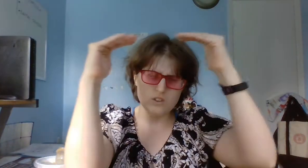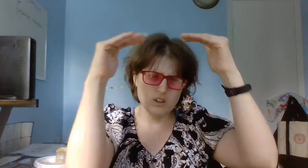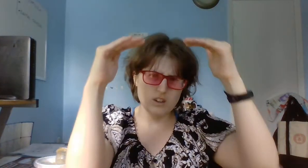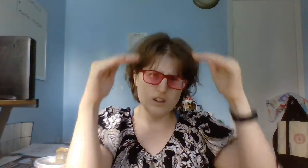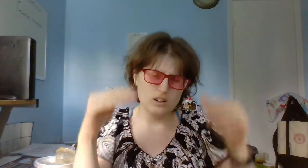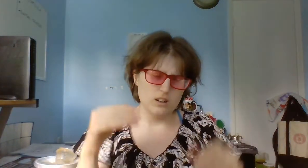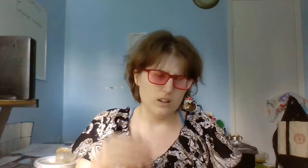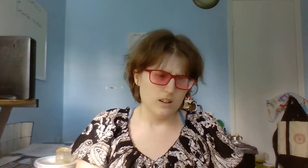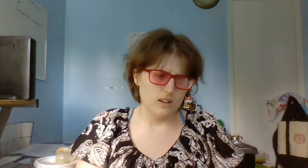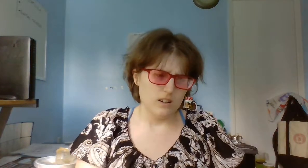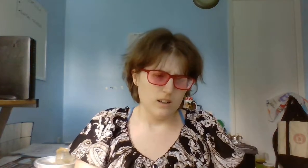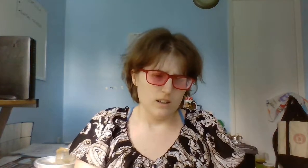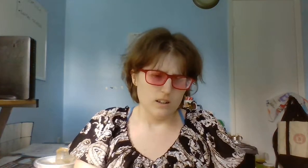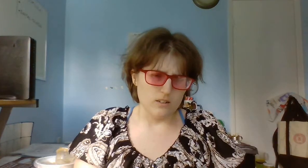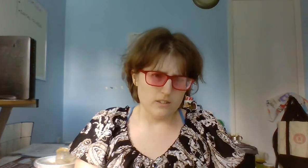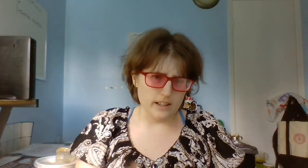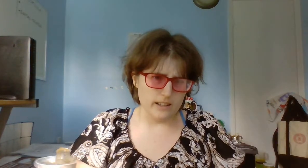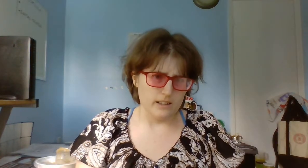range.